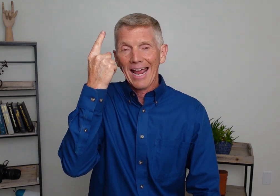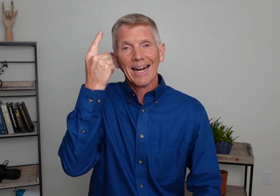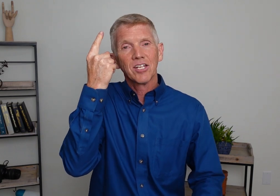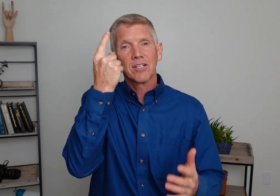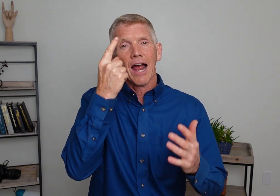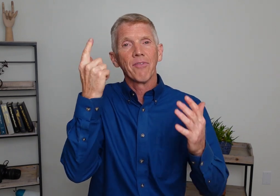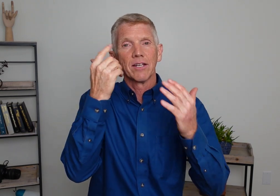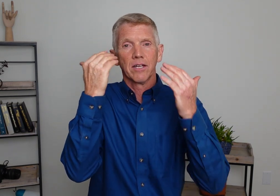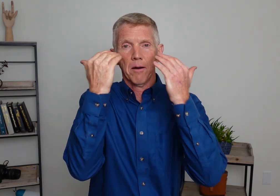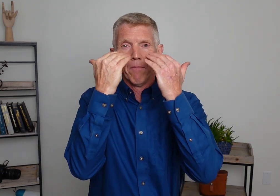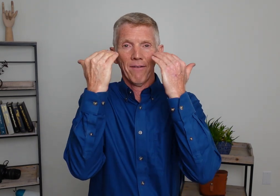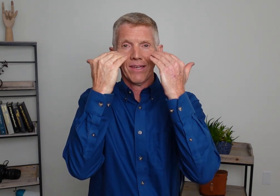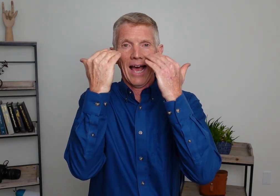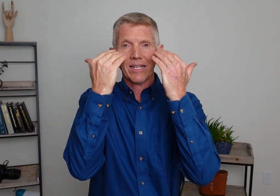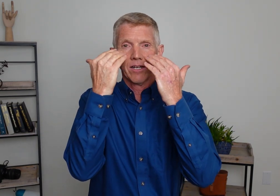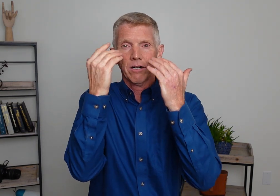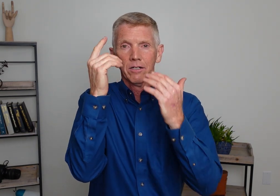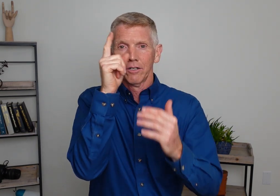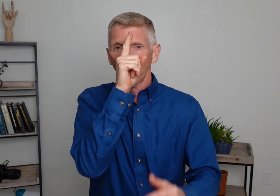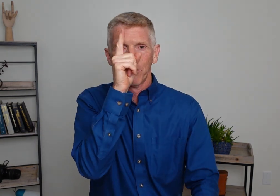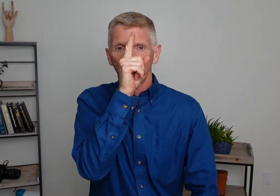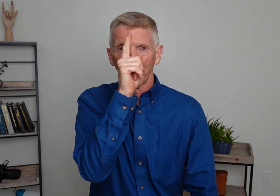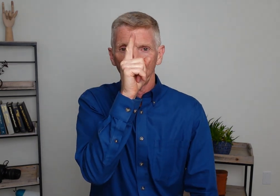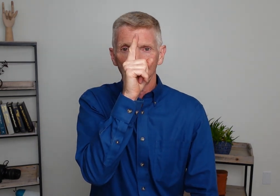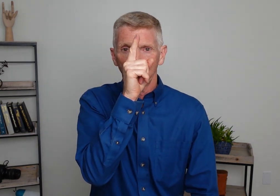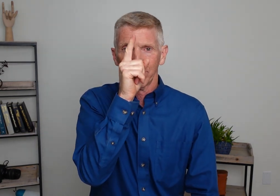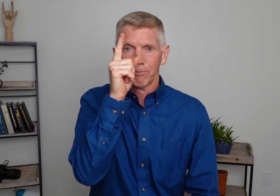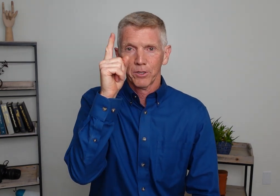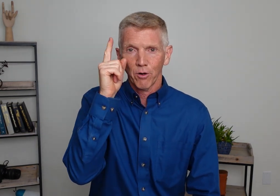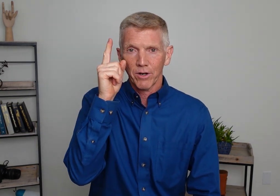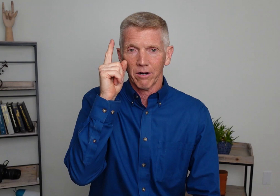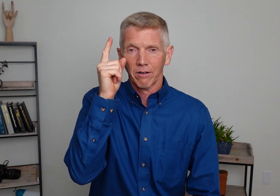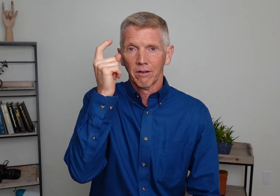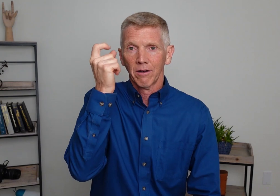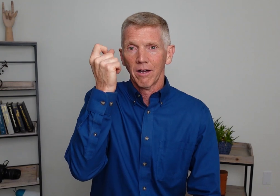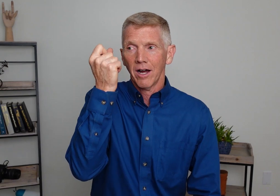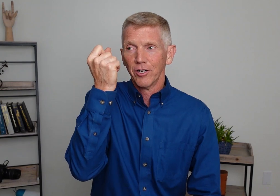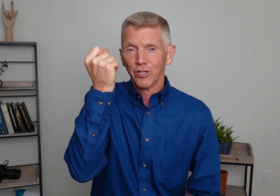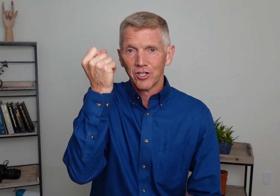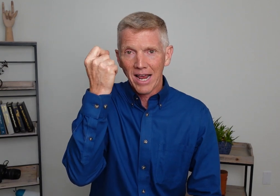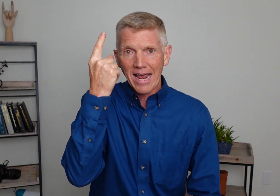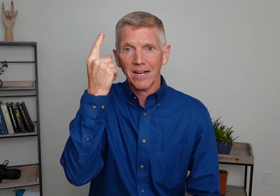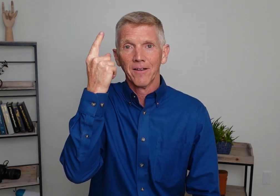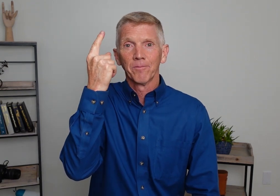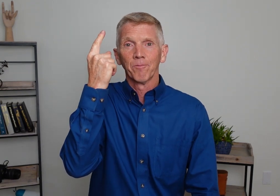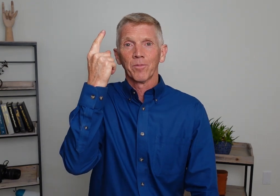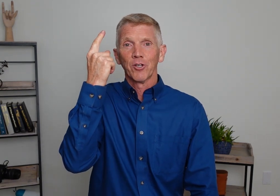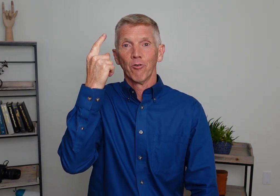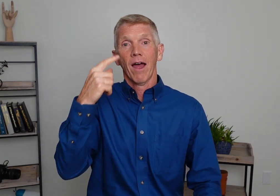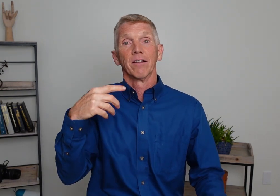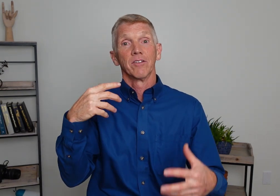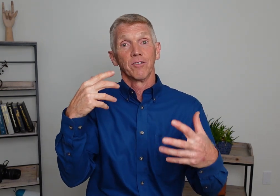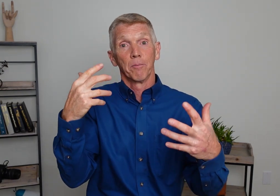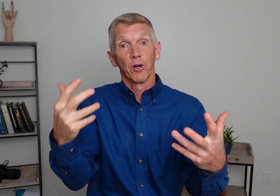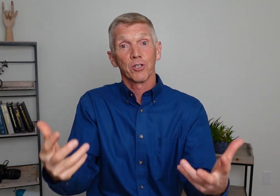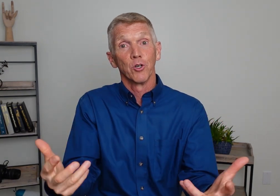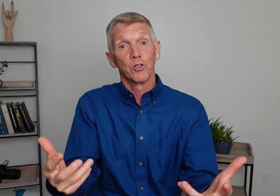Any sign that's above the eyes here, don't put it in front of yourself. Put it over here. Understand so that the person who's